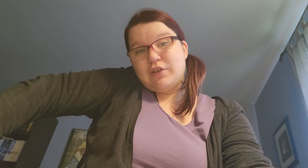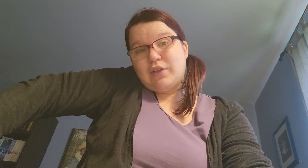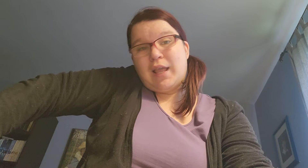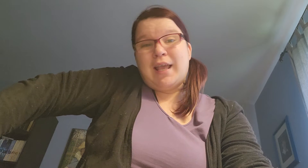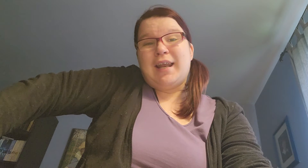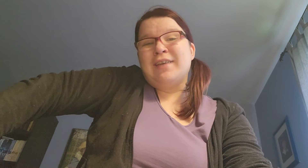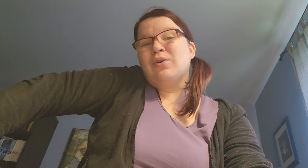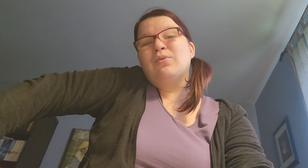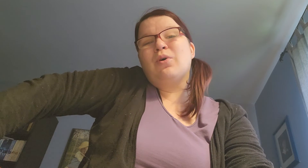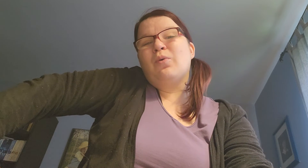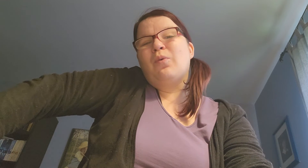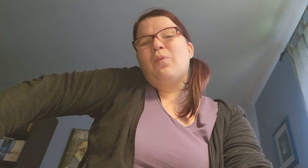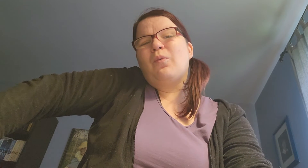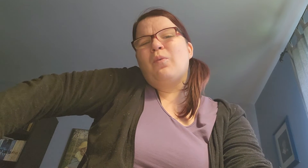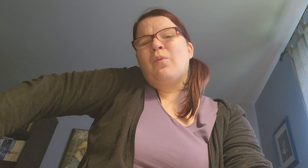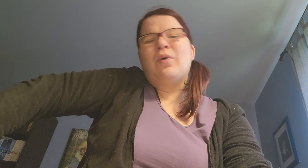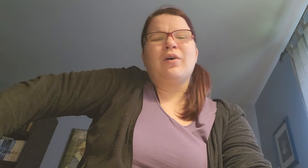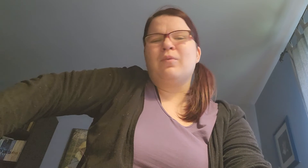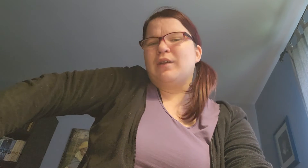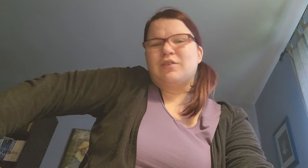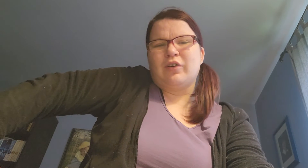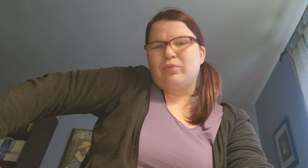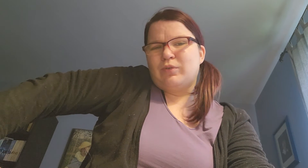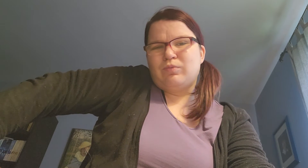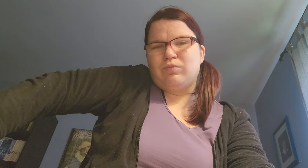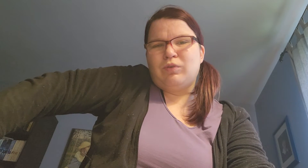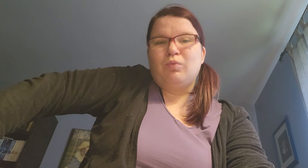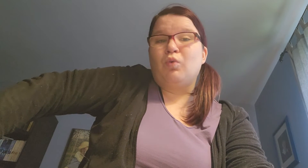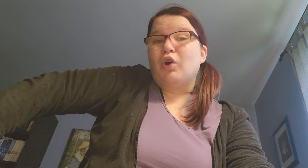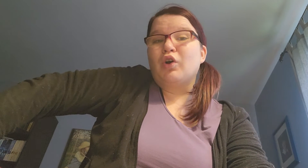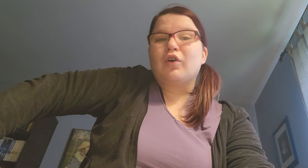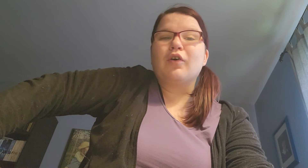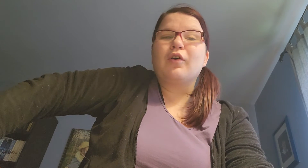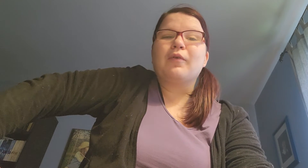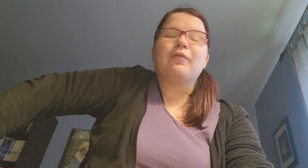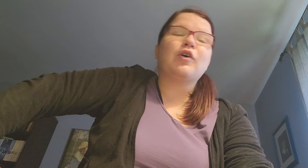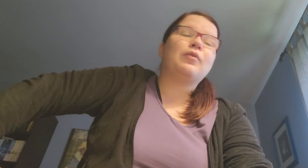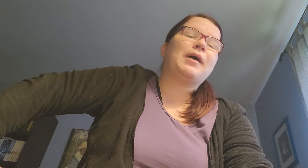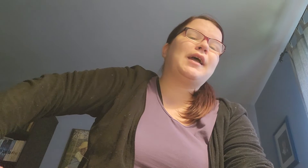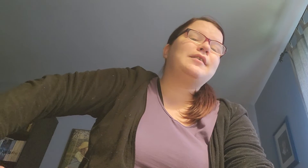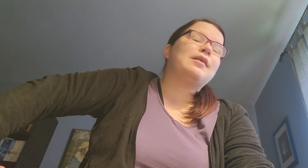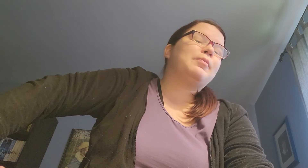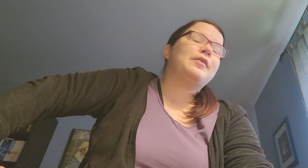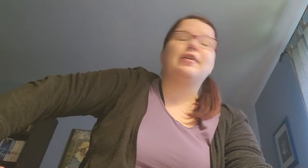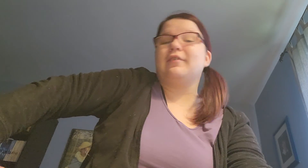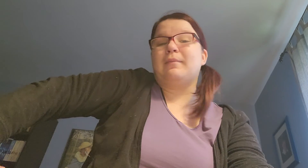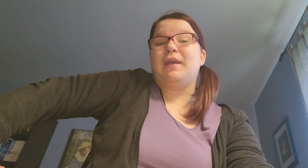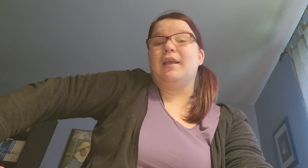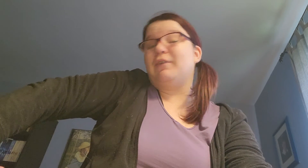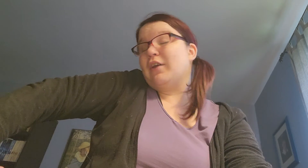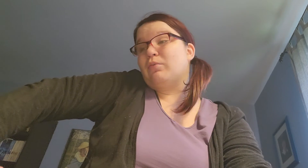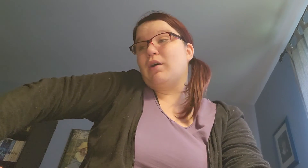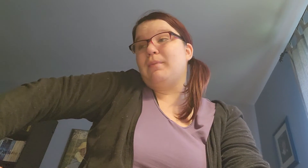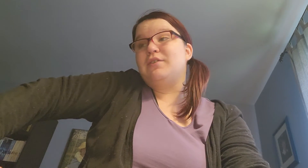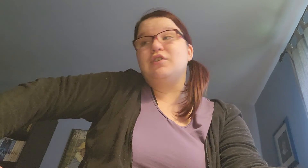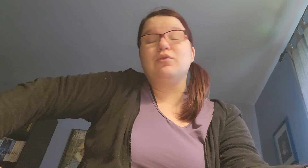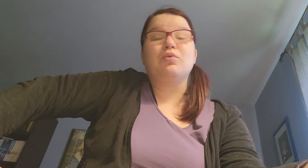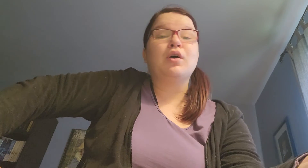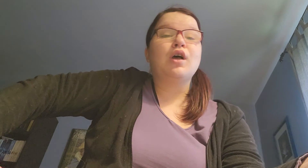And I don't know... What songs would... Would work... For my type process. I mean... If you guys want me to do...